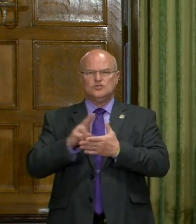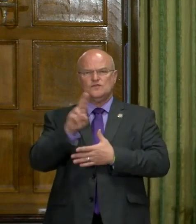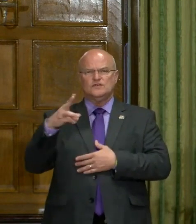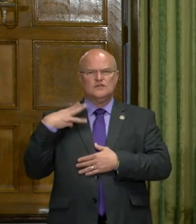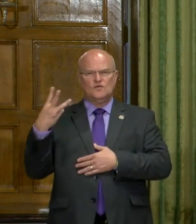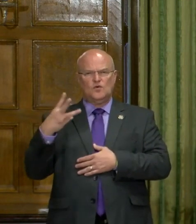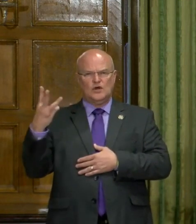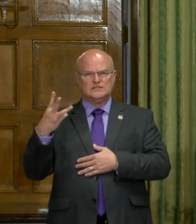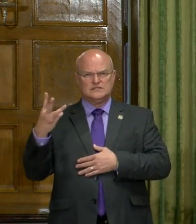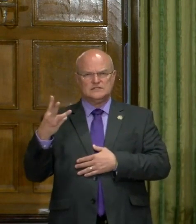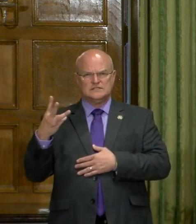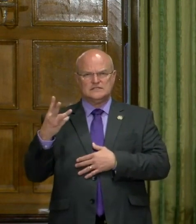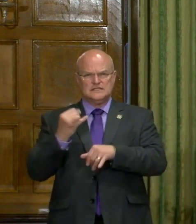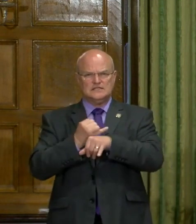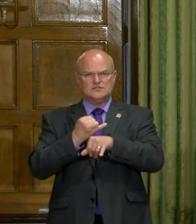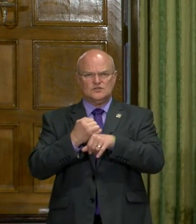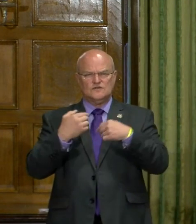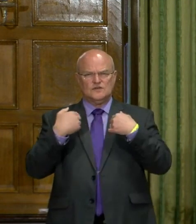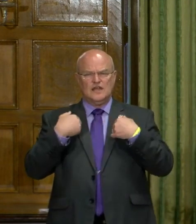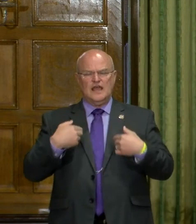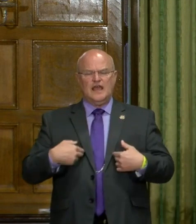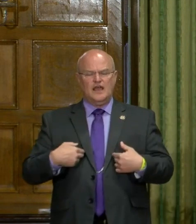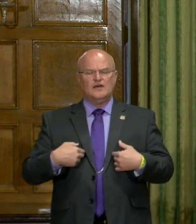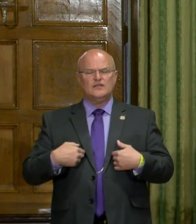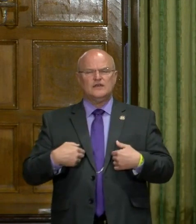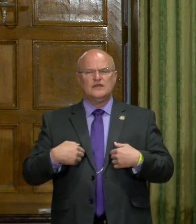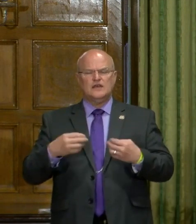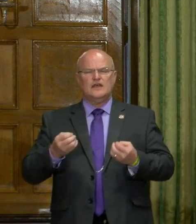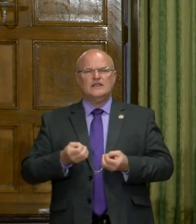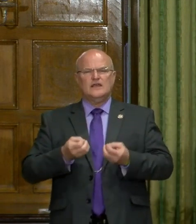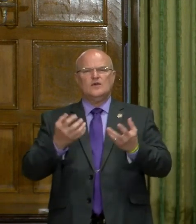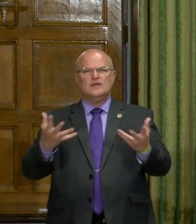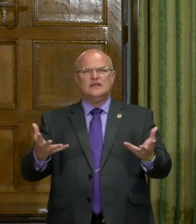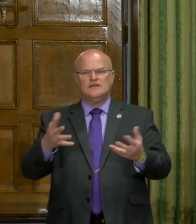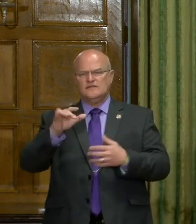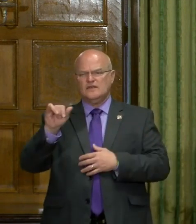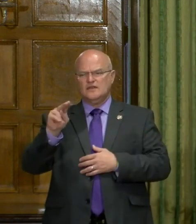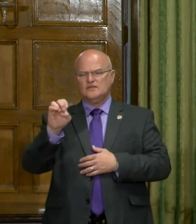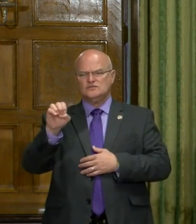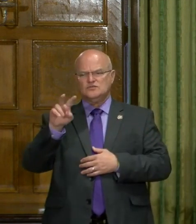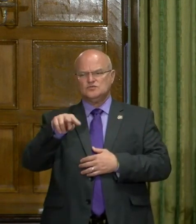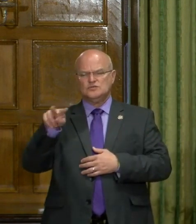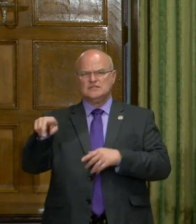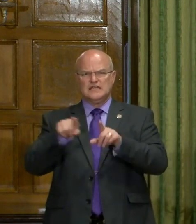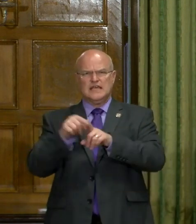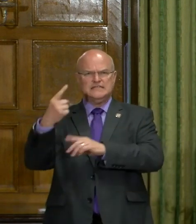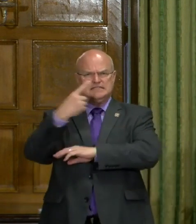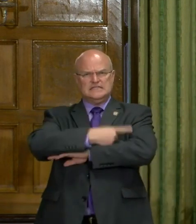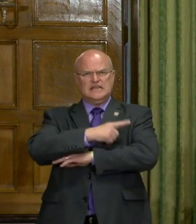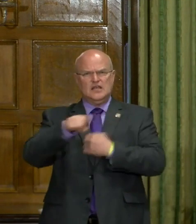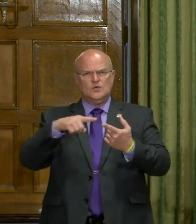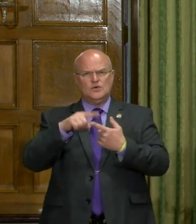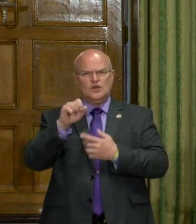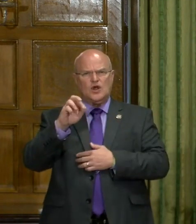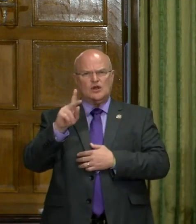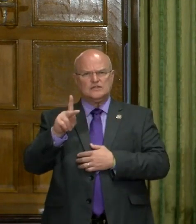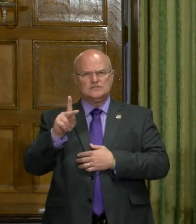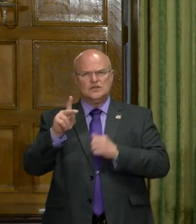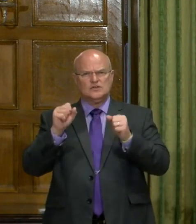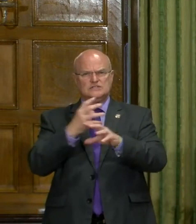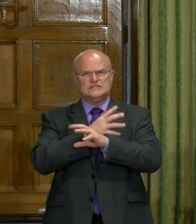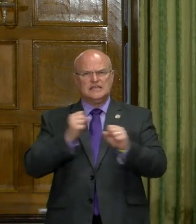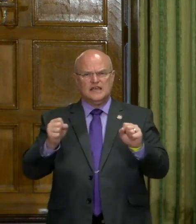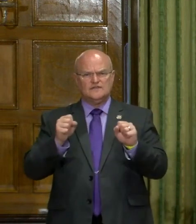University of Washington Health Institute for Health Metrics. They were giving June 22nd, I think, is the day when Arkansas could